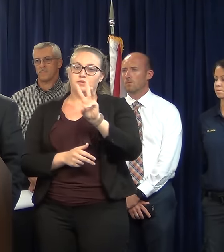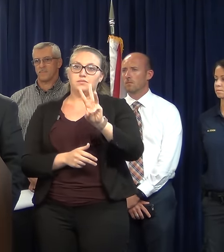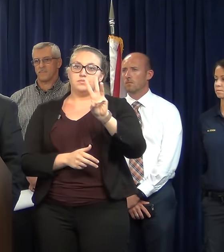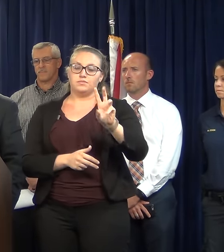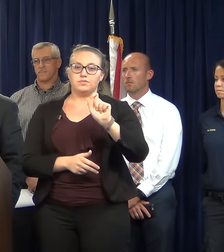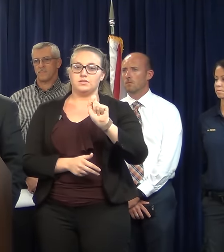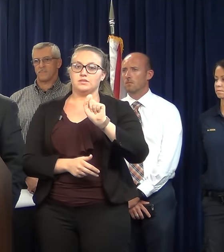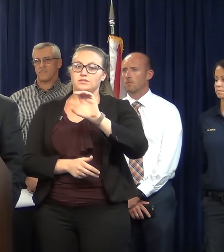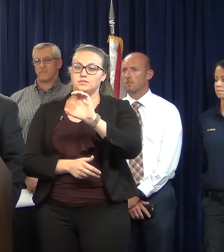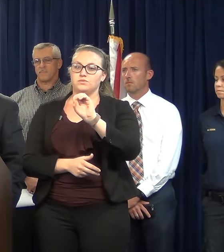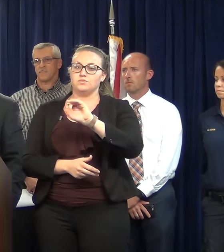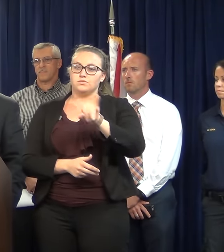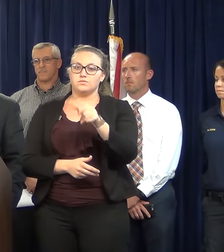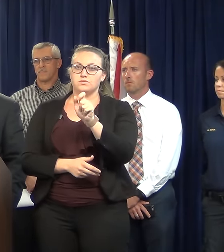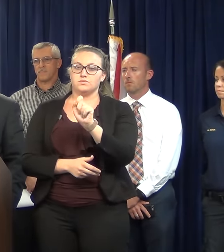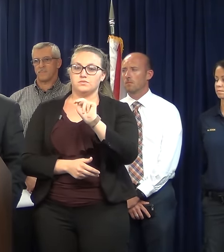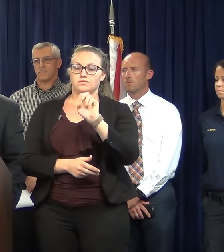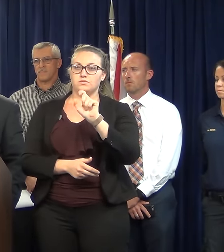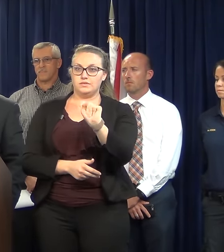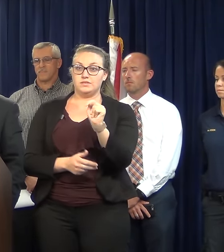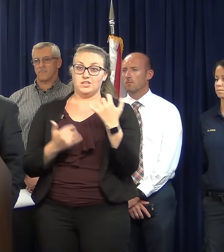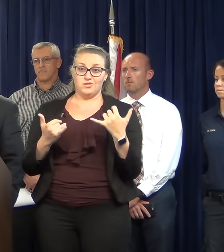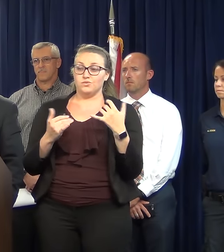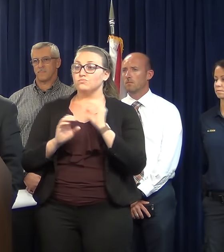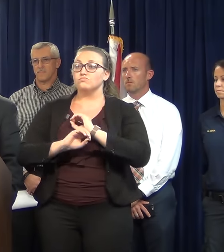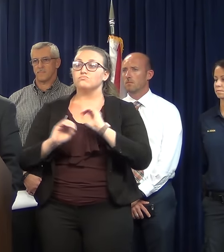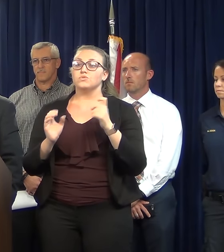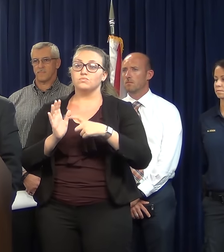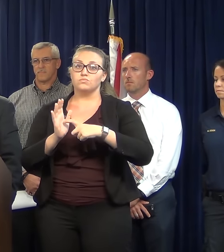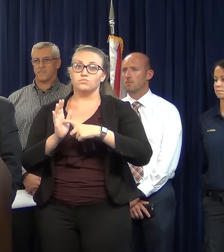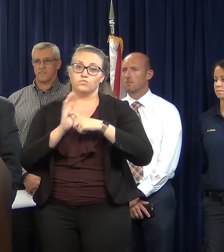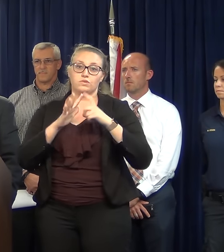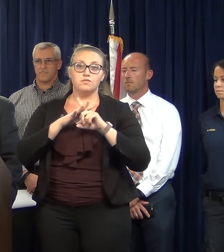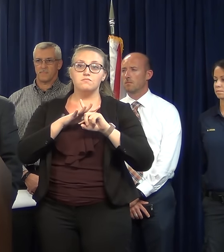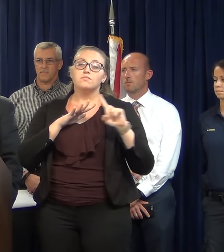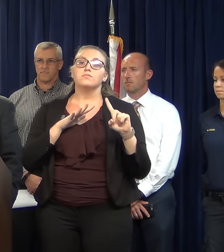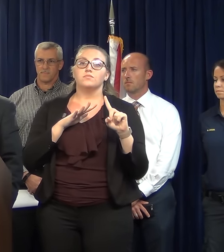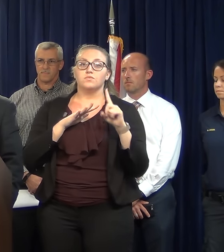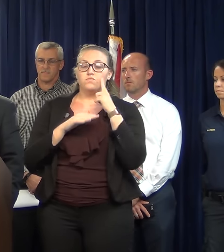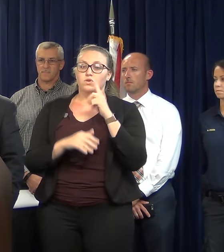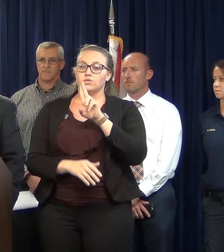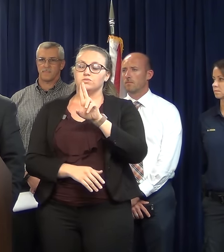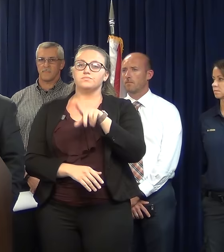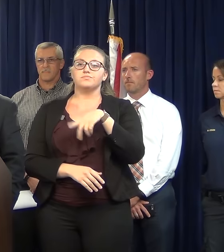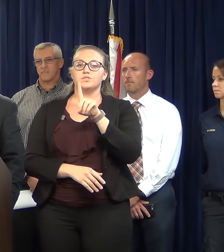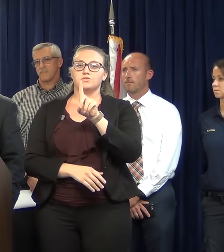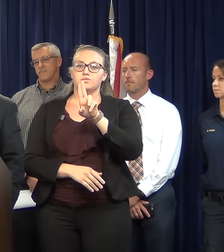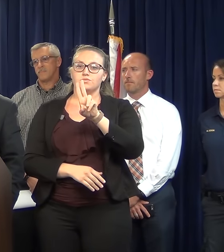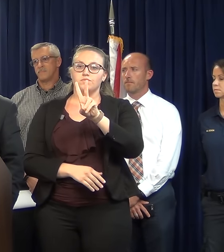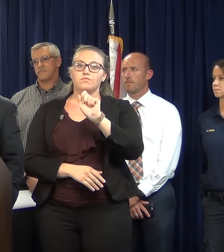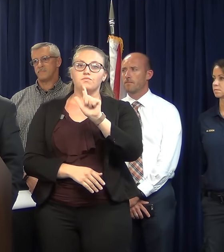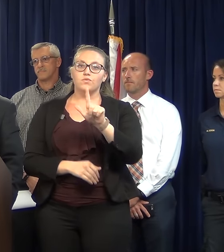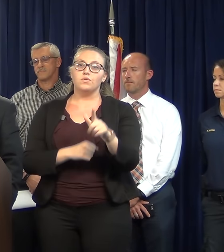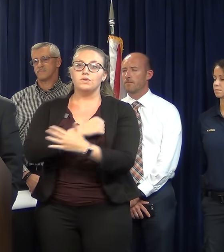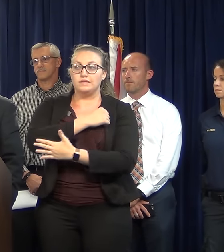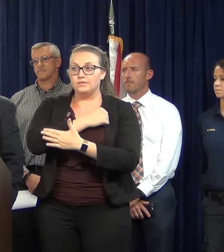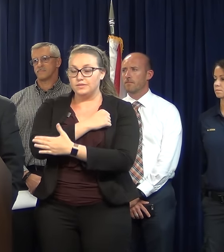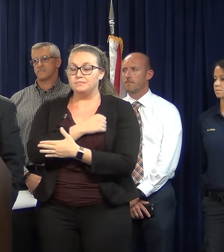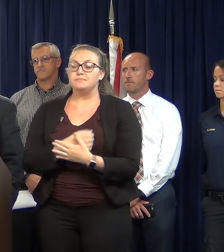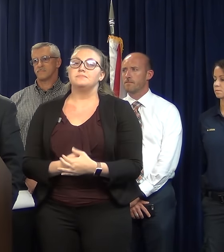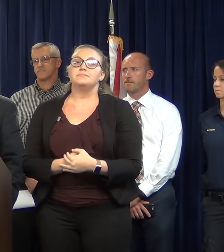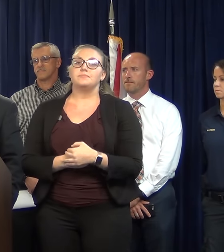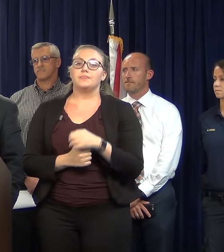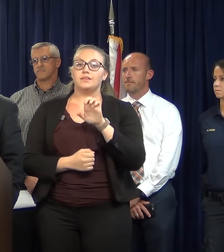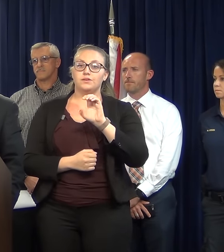.net. Currently, there are no mandatory evacuations in effect for Duval County, and the EOC